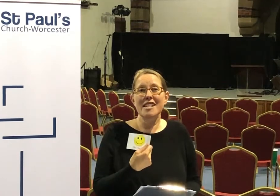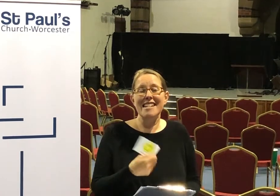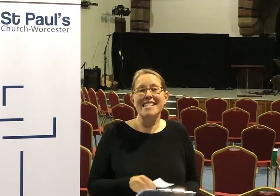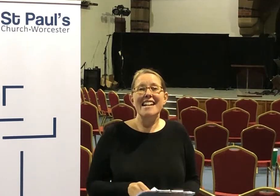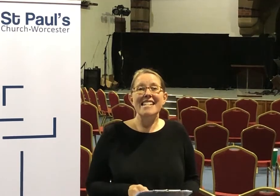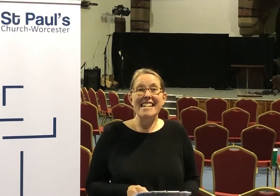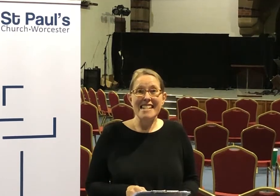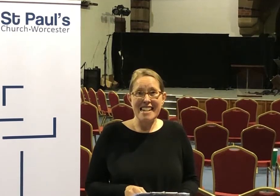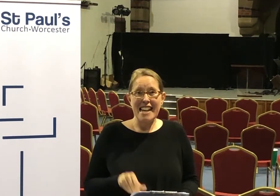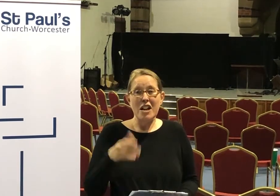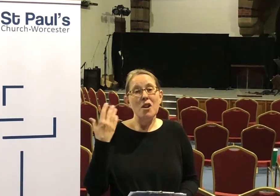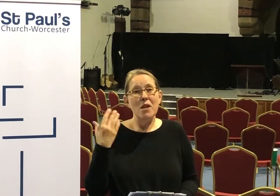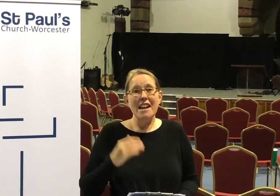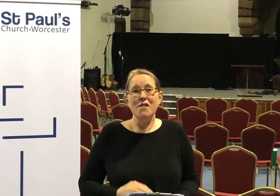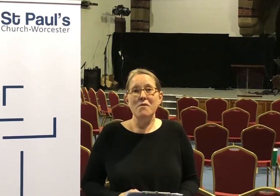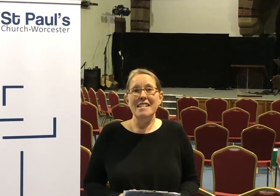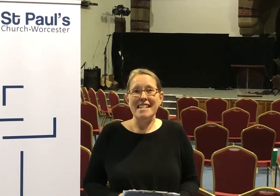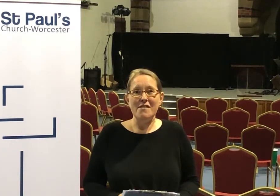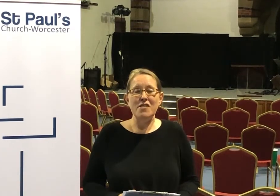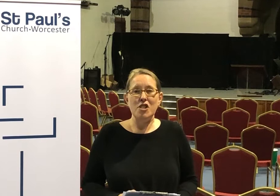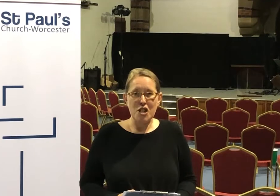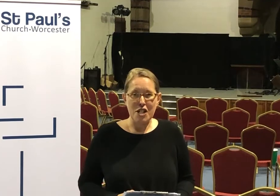seats need cleaning when everyone leaves the church.